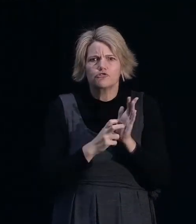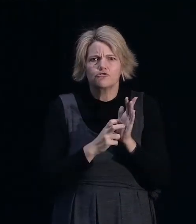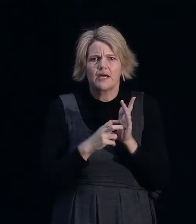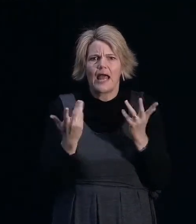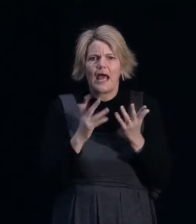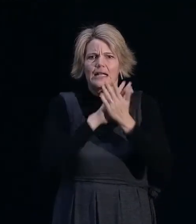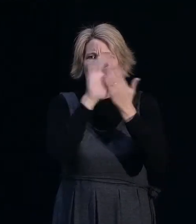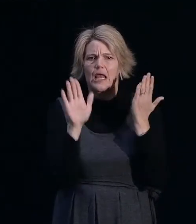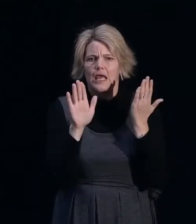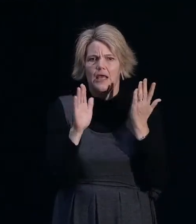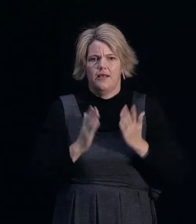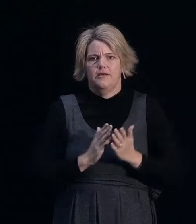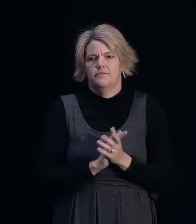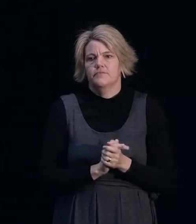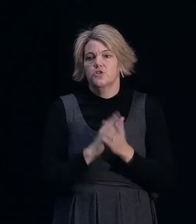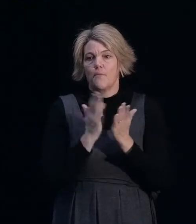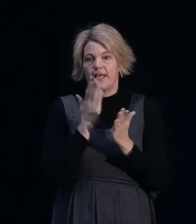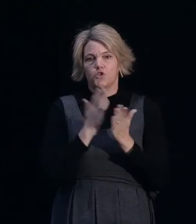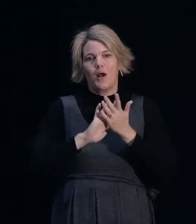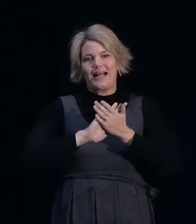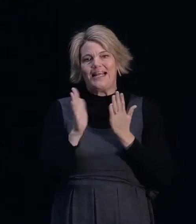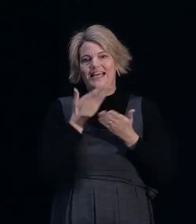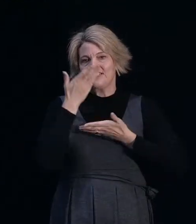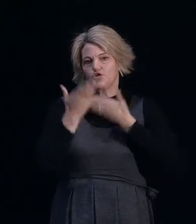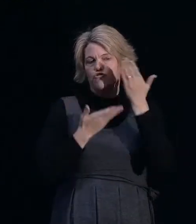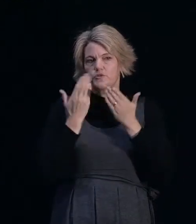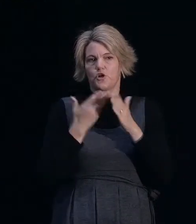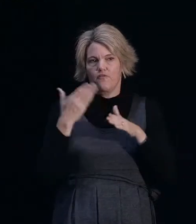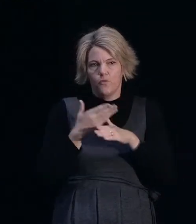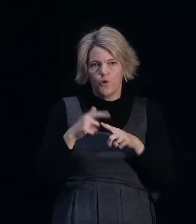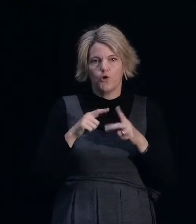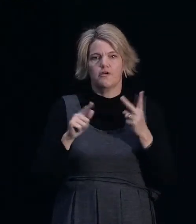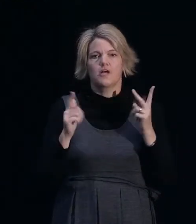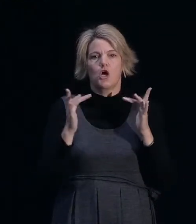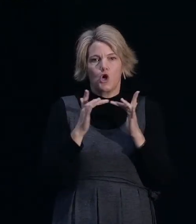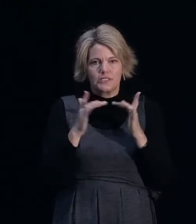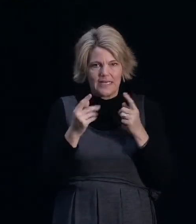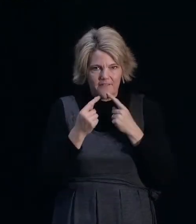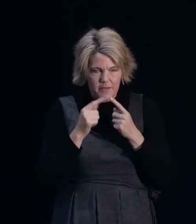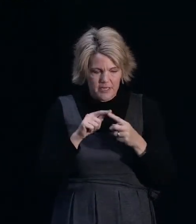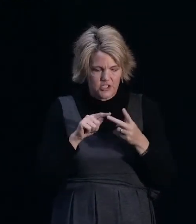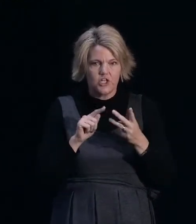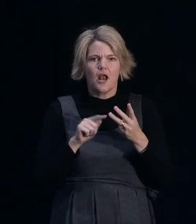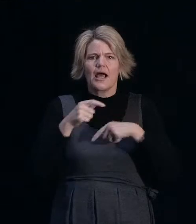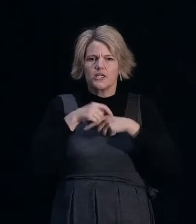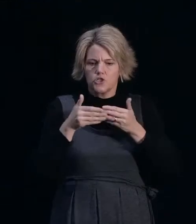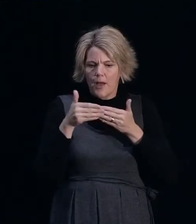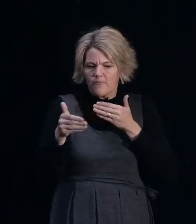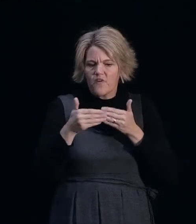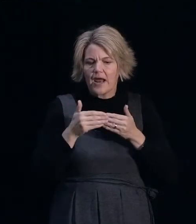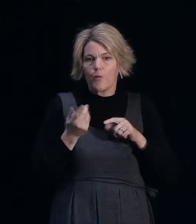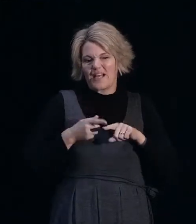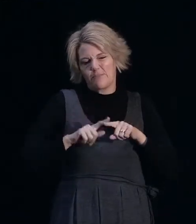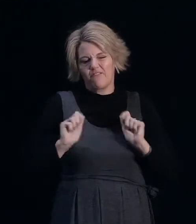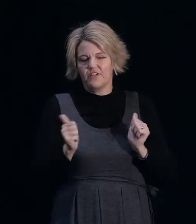clear description of the actual work, contact details, a timeframe that you expect things to be finished by. A